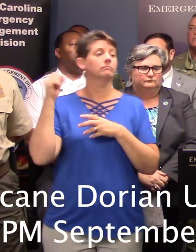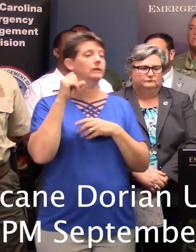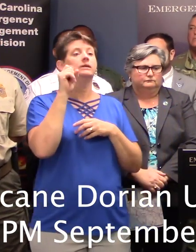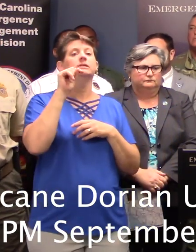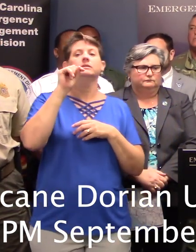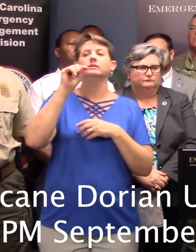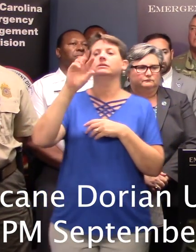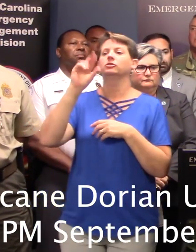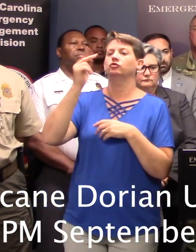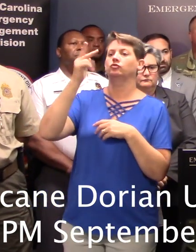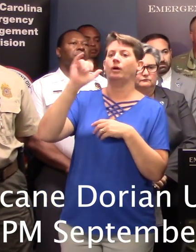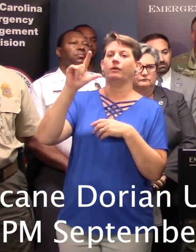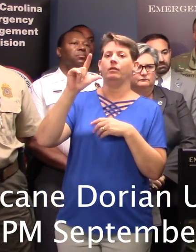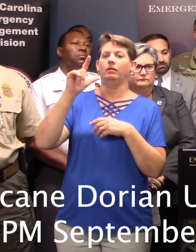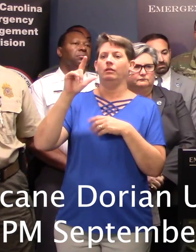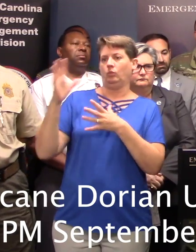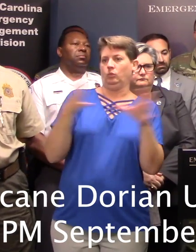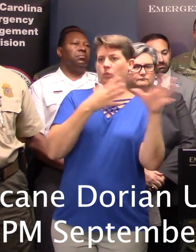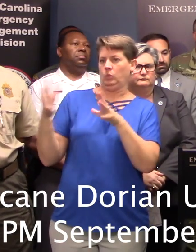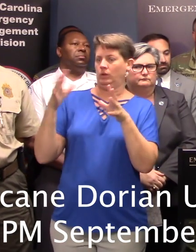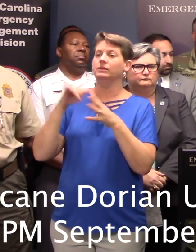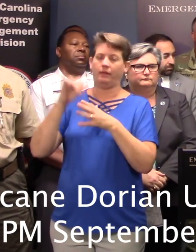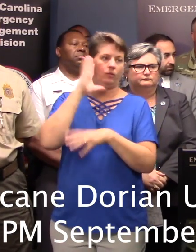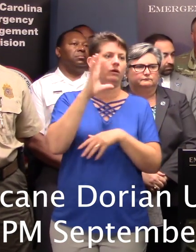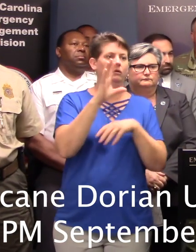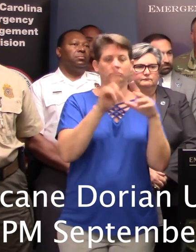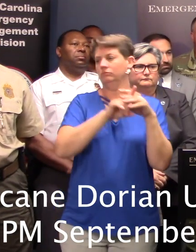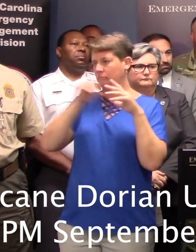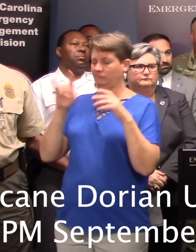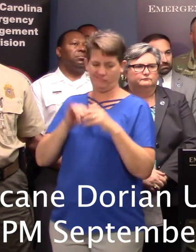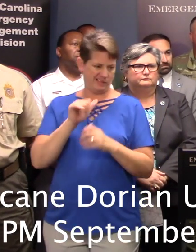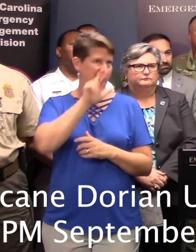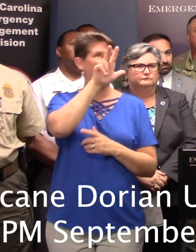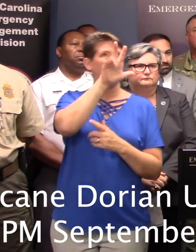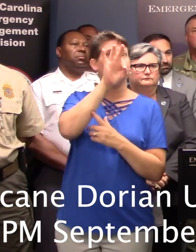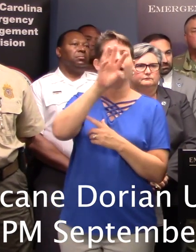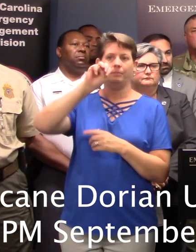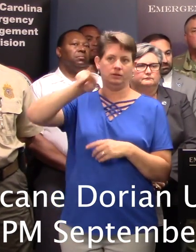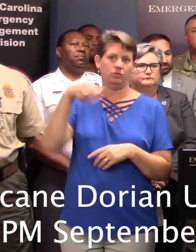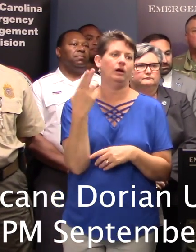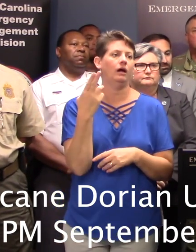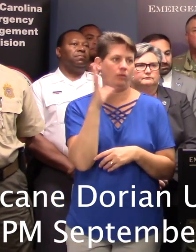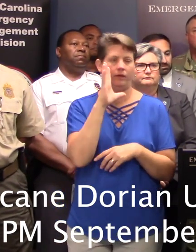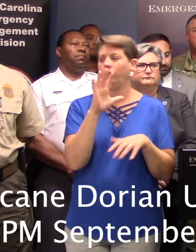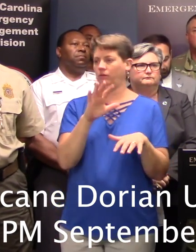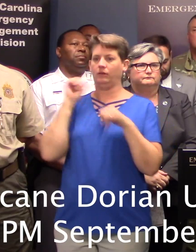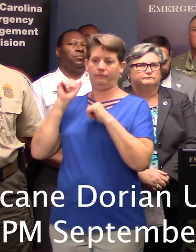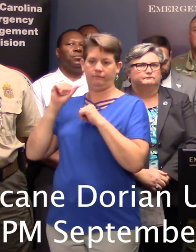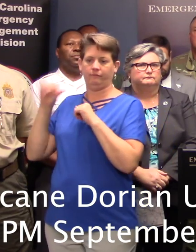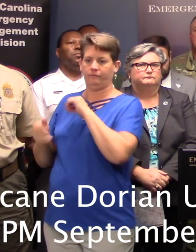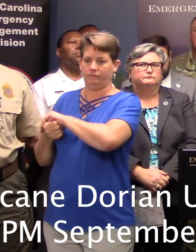sir. Trouble, sir. Trouble, winds, and that's 39 miles an hour. Yes.